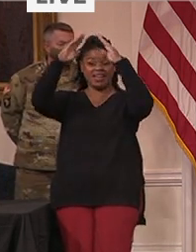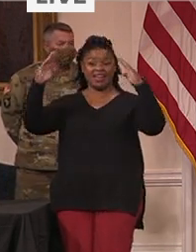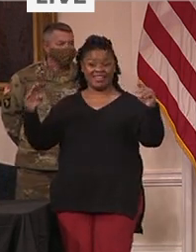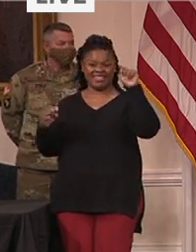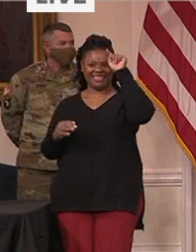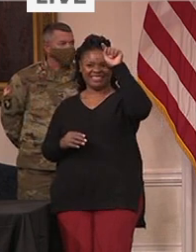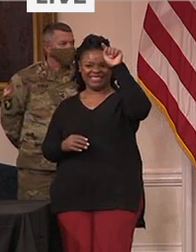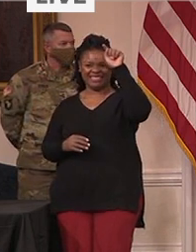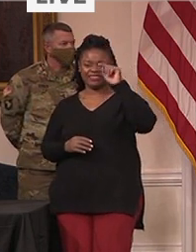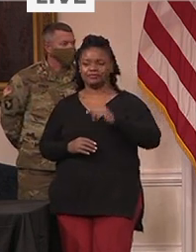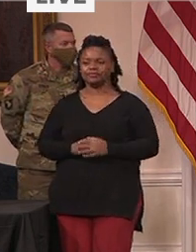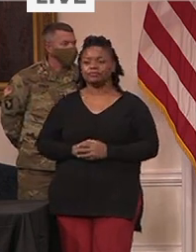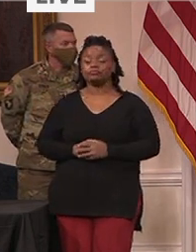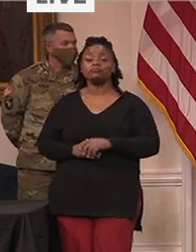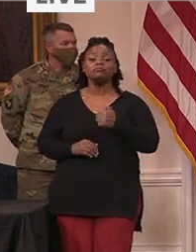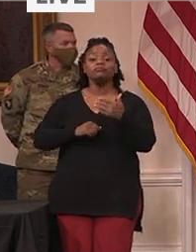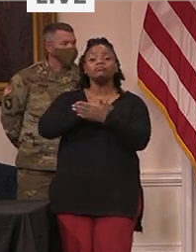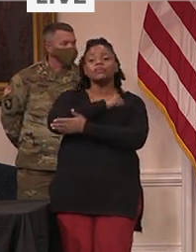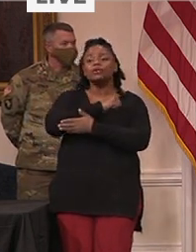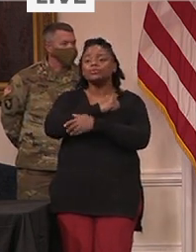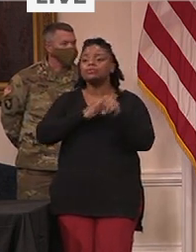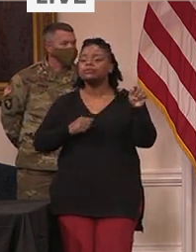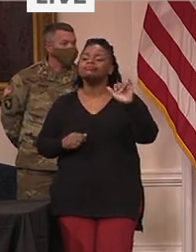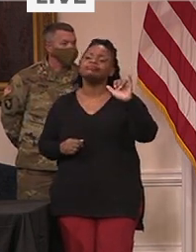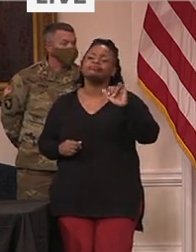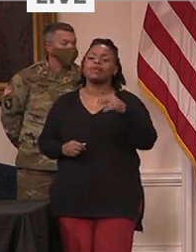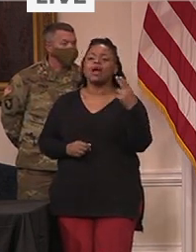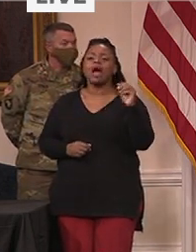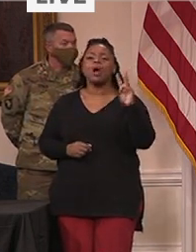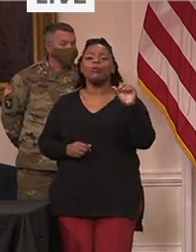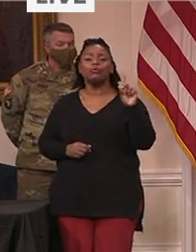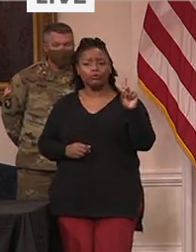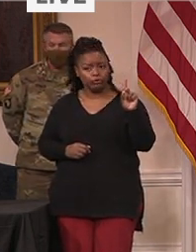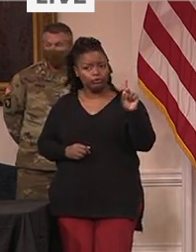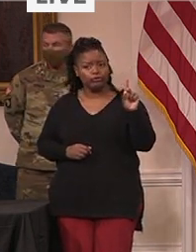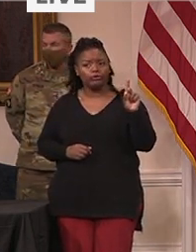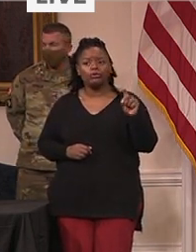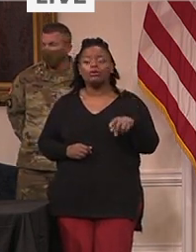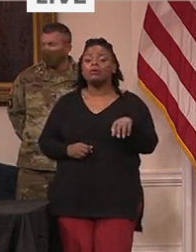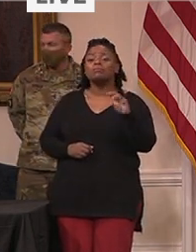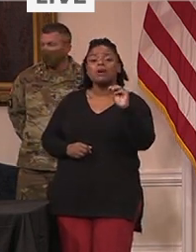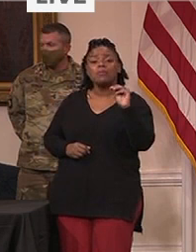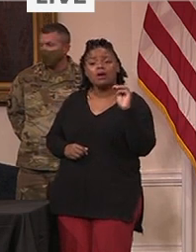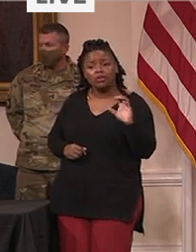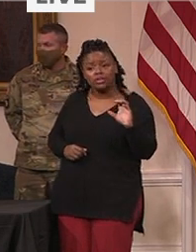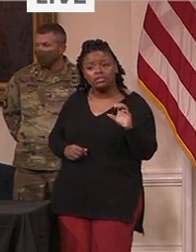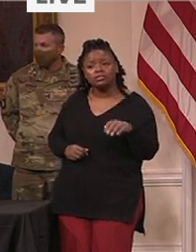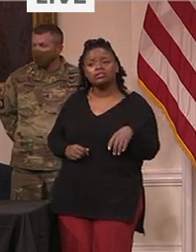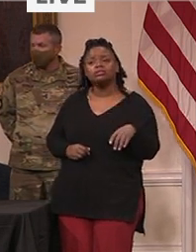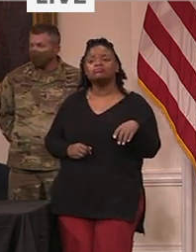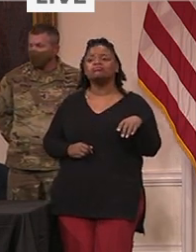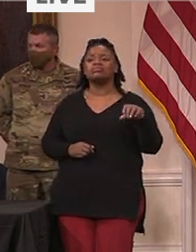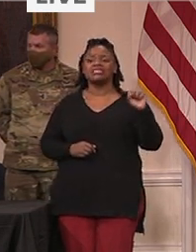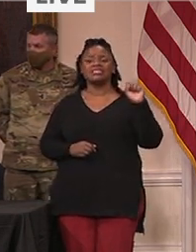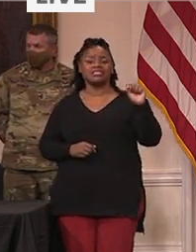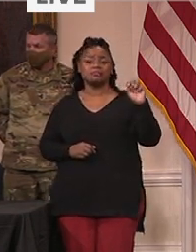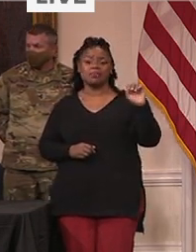includes Howard, Montgomery, St. Mary's, Calvert and Caroline counties.